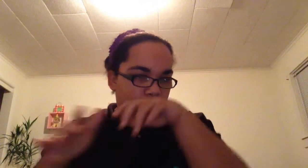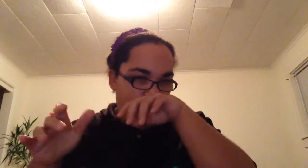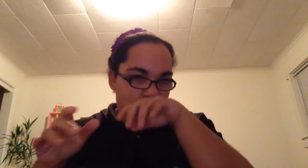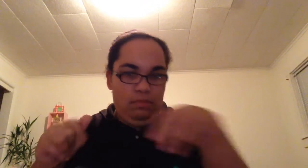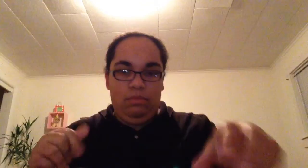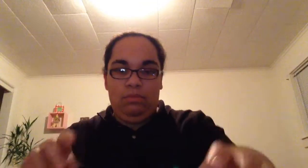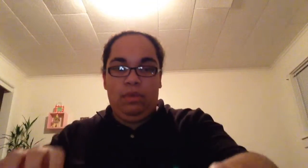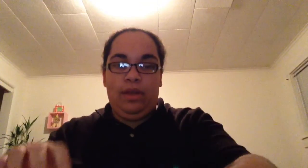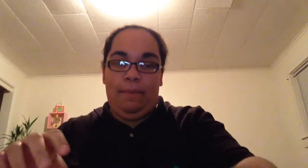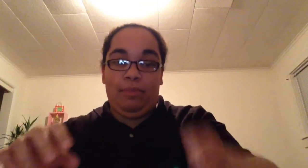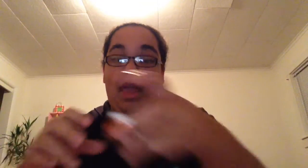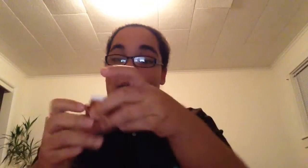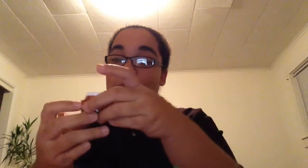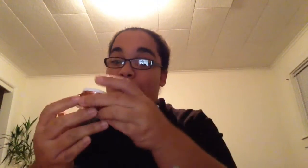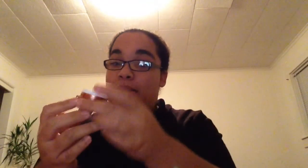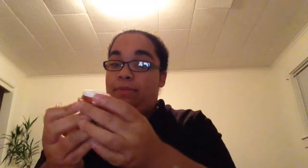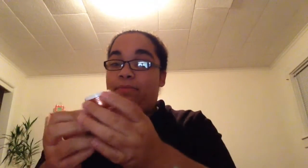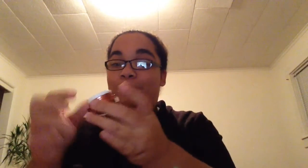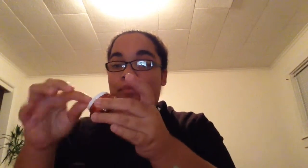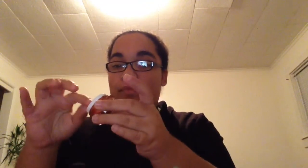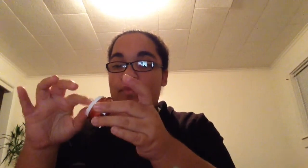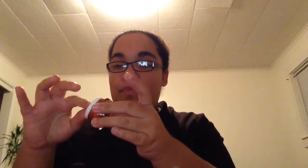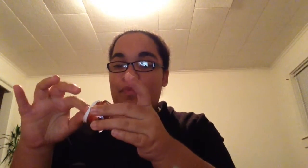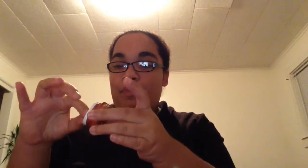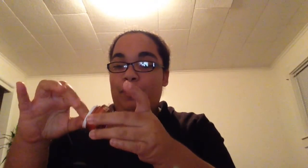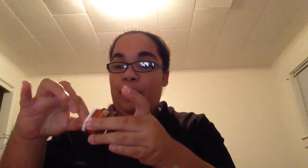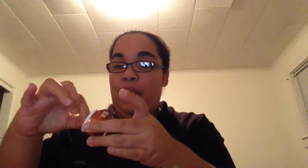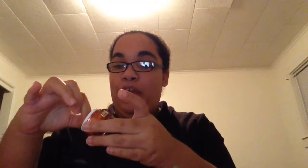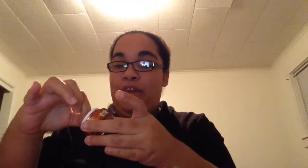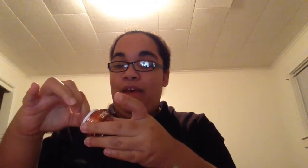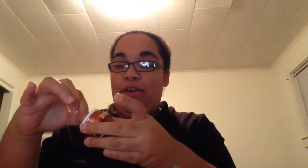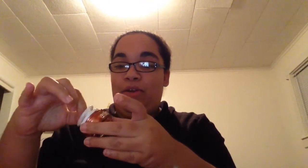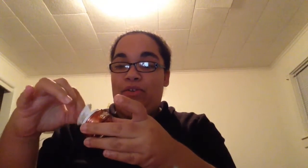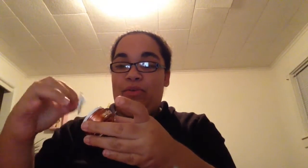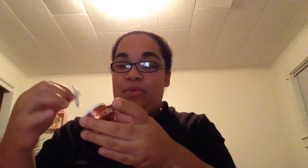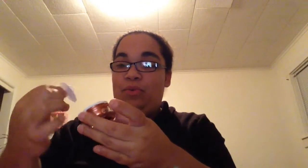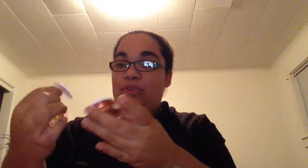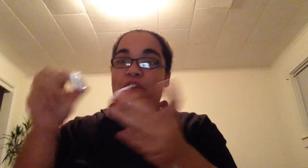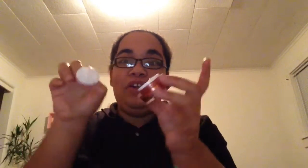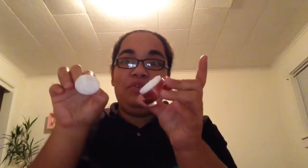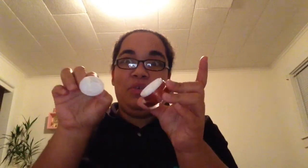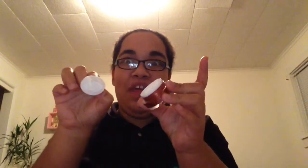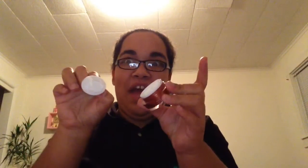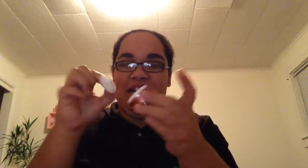okay okay anyways okay anyways know to not do that